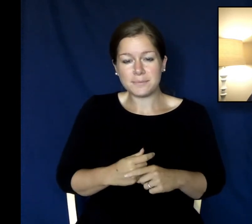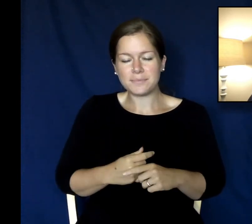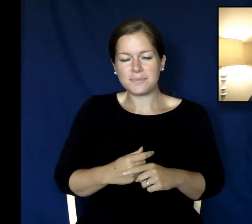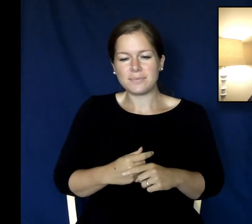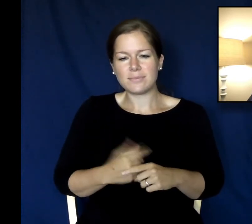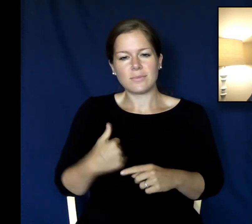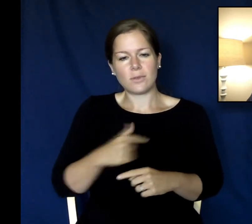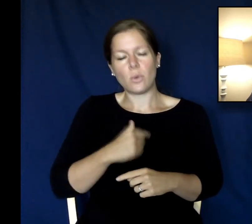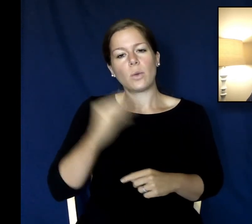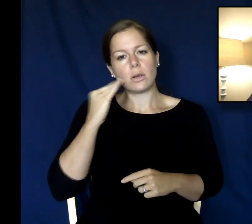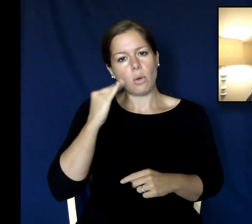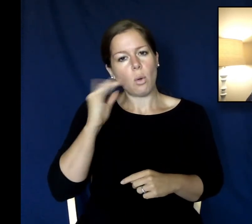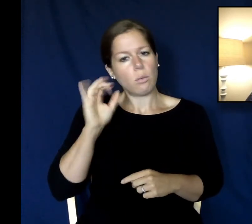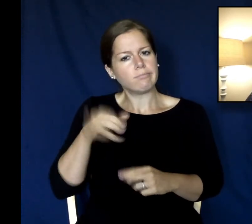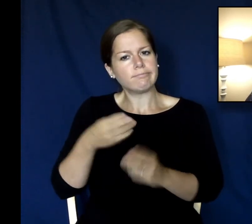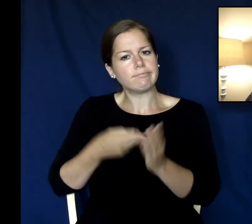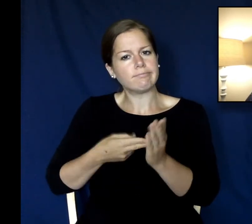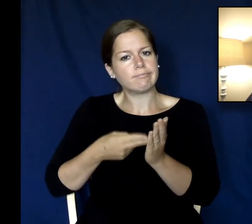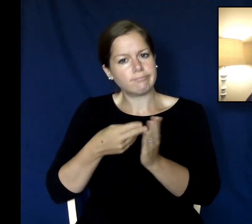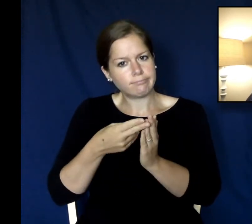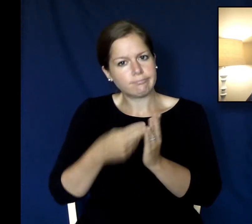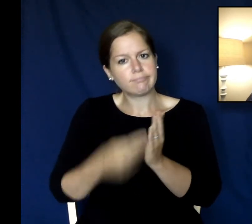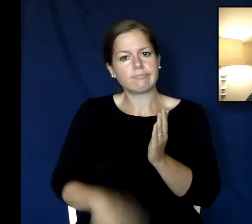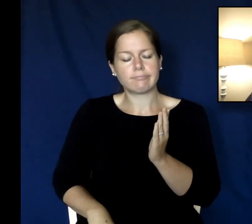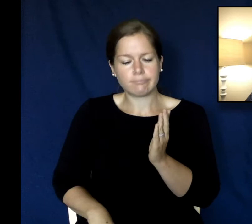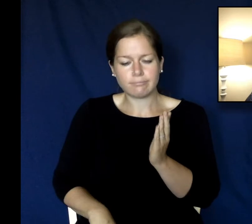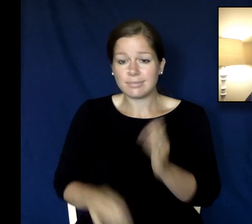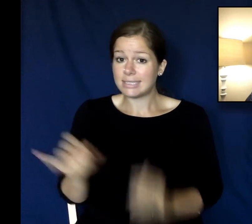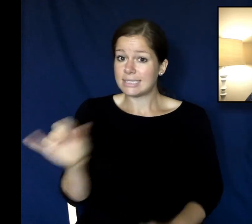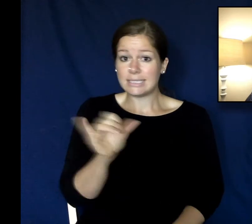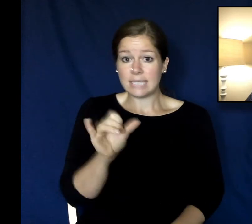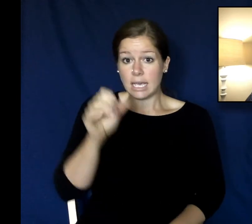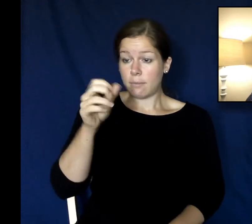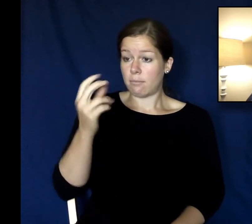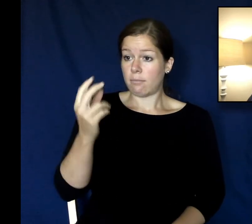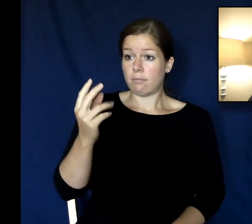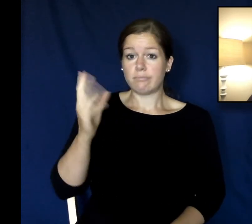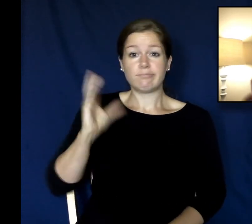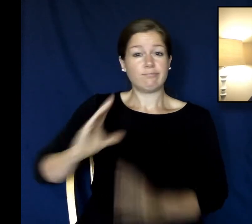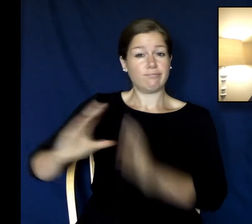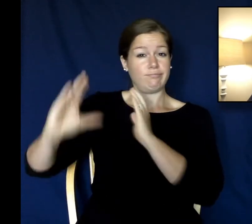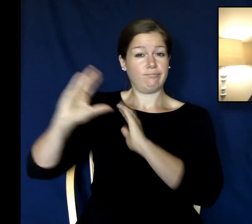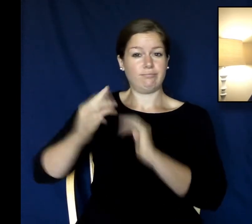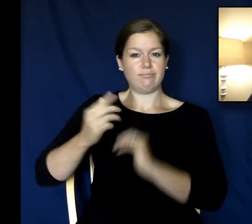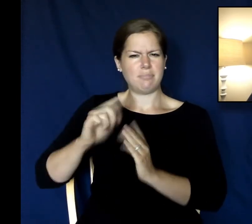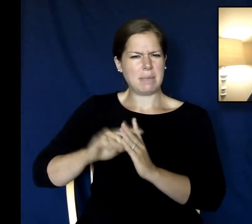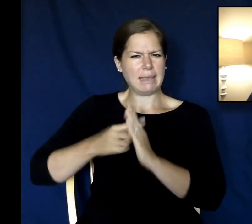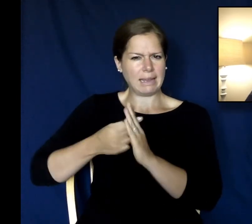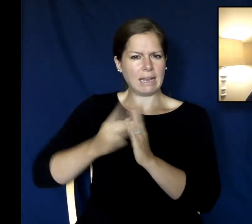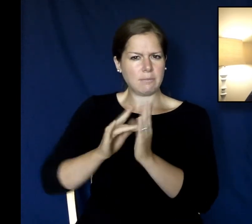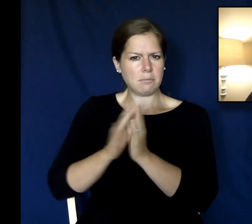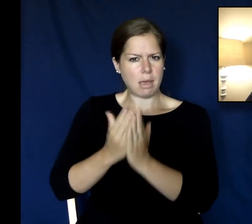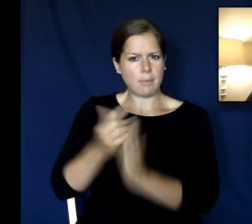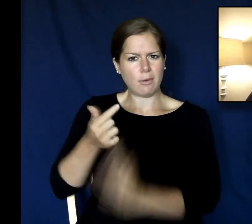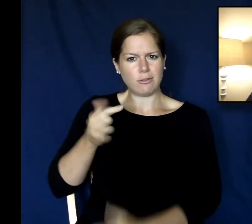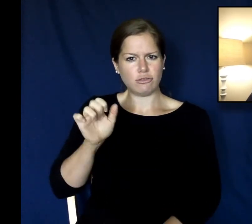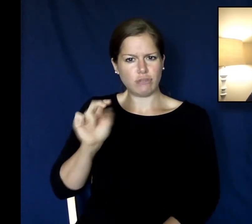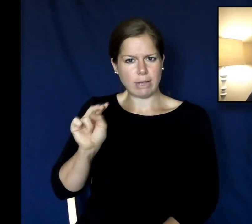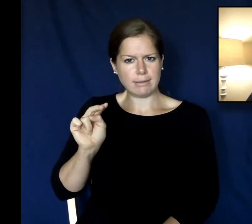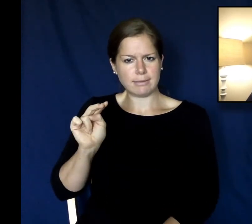know that uh through Genesis chapter 3 um as Adam and Eve have already sinned and they're hiding themselves in the garden